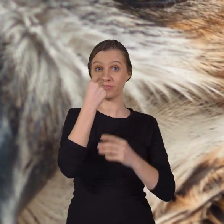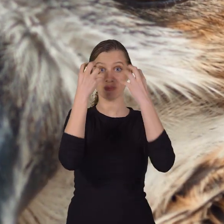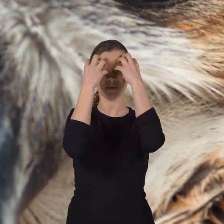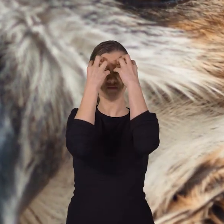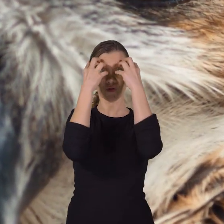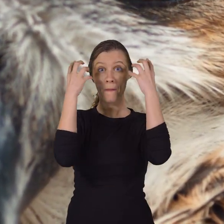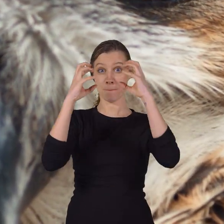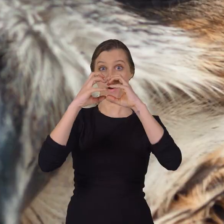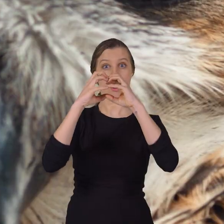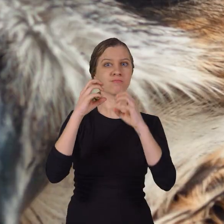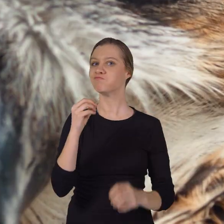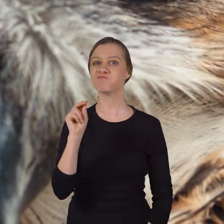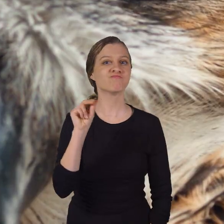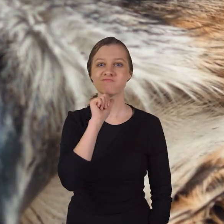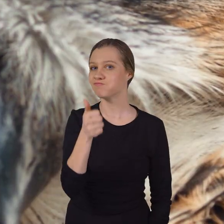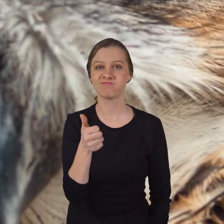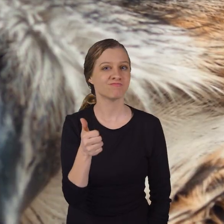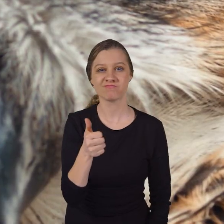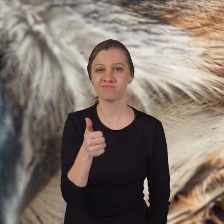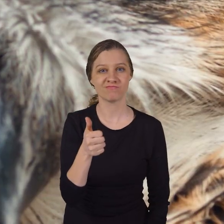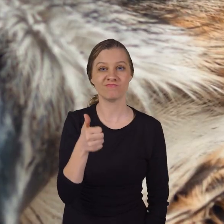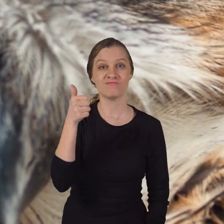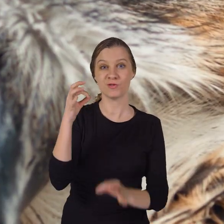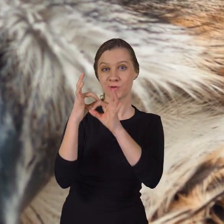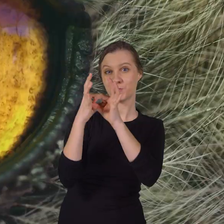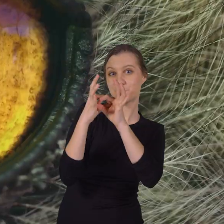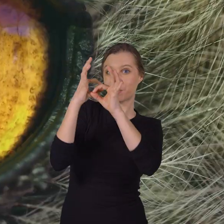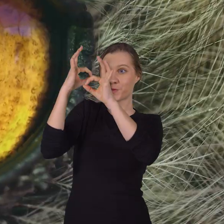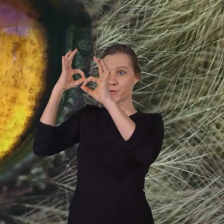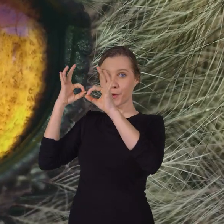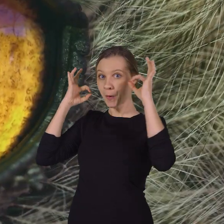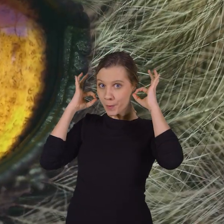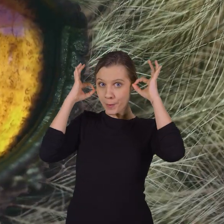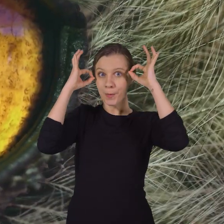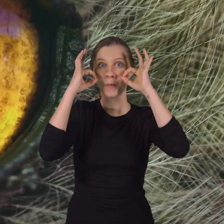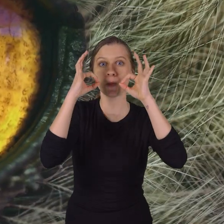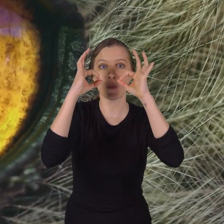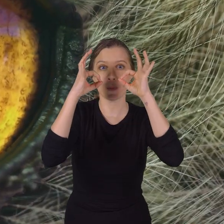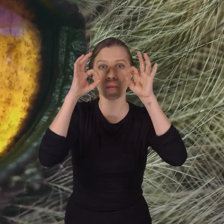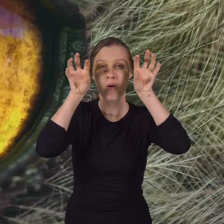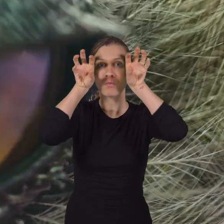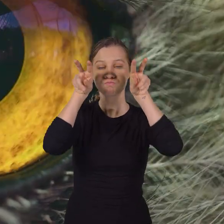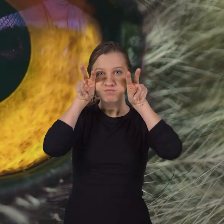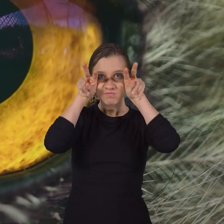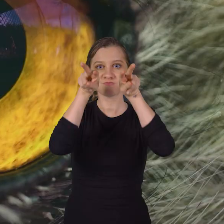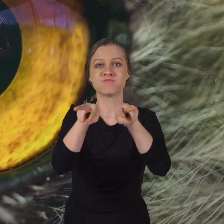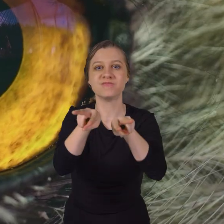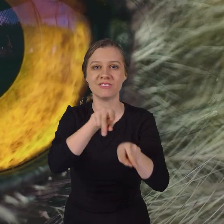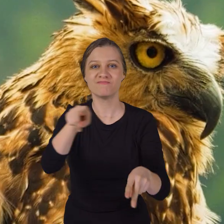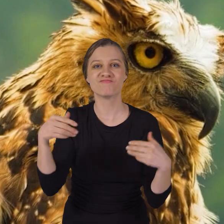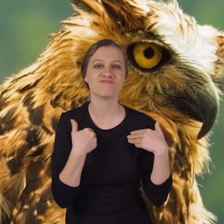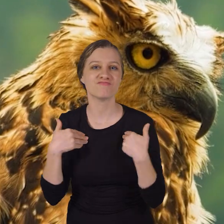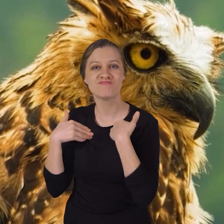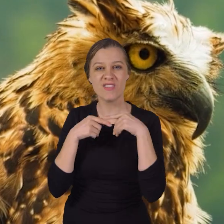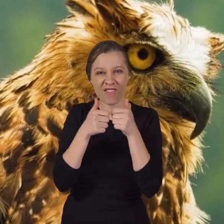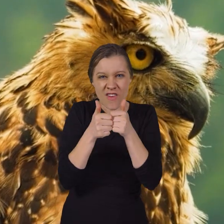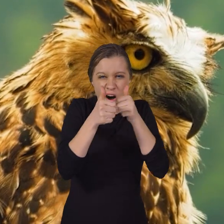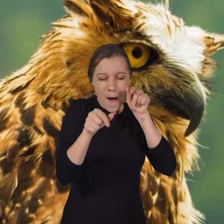of an owl are not actual eyeballs. Their tube-shaped eyes help them see their prey from great distances